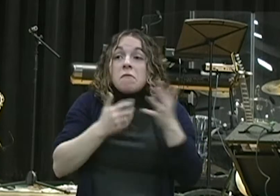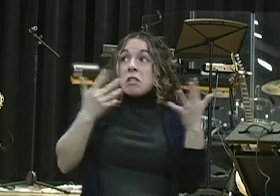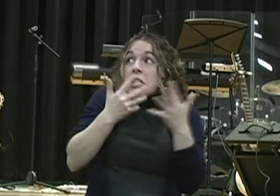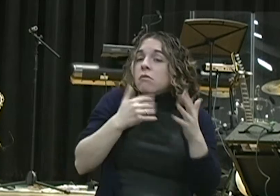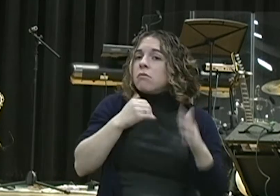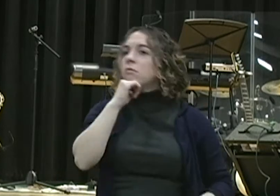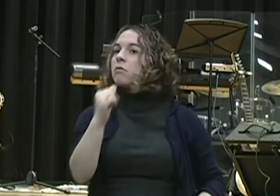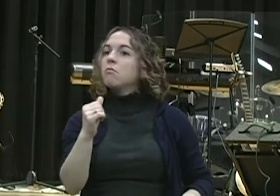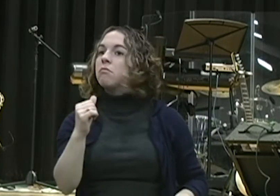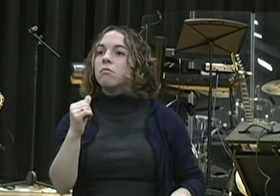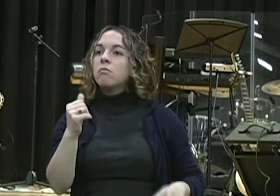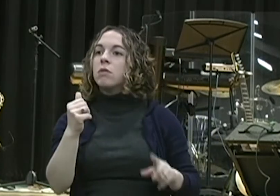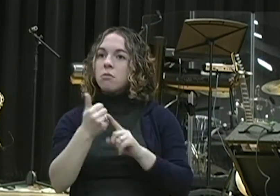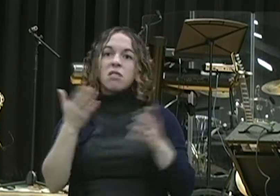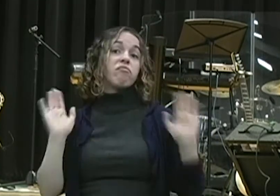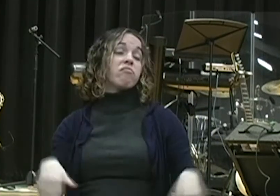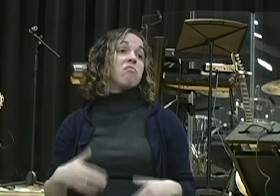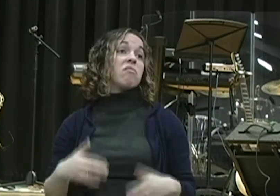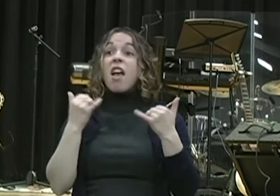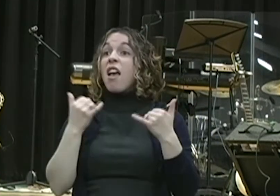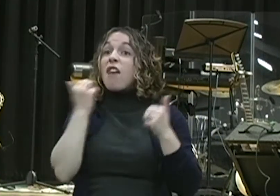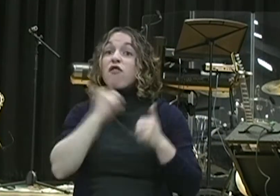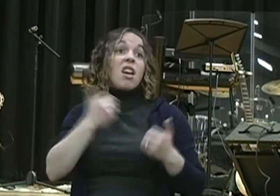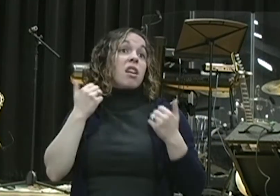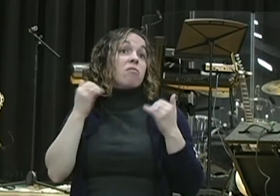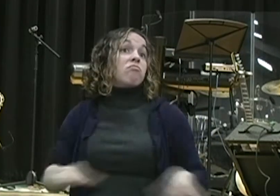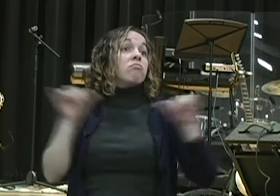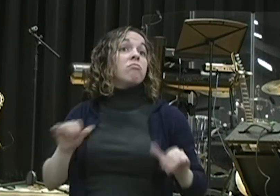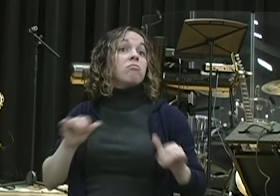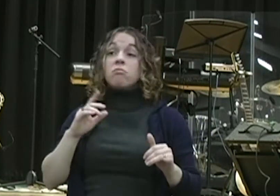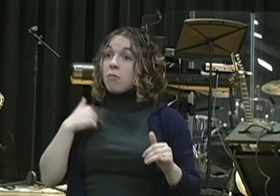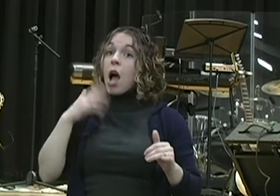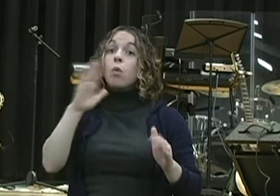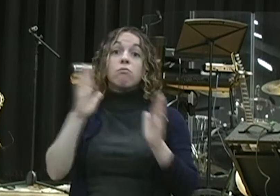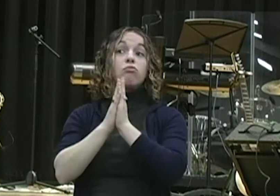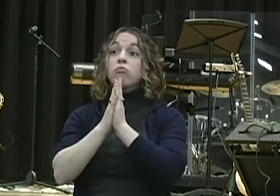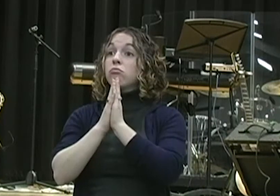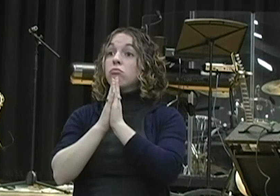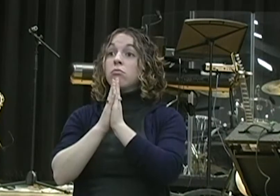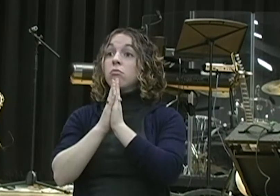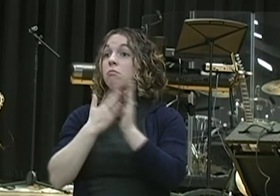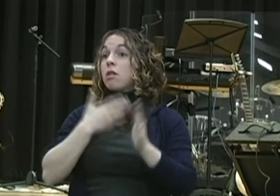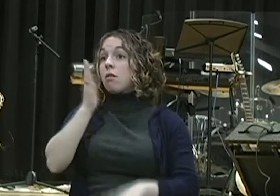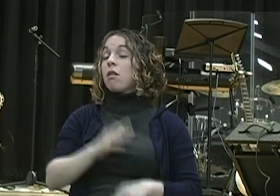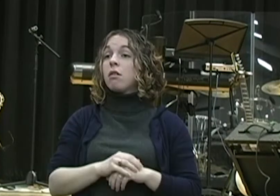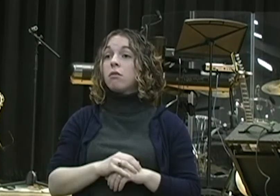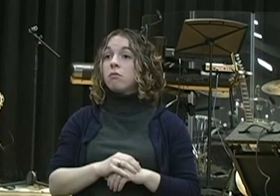day, just as he has always done, giving thanks to God. I love it. He